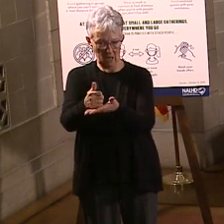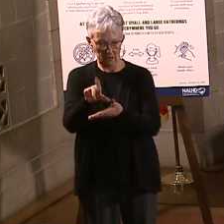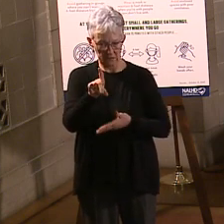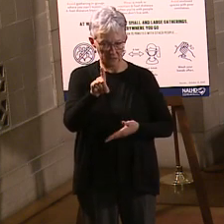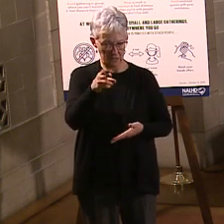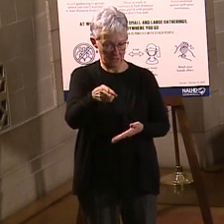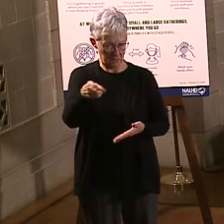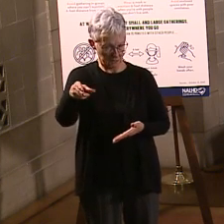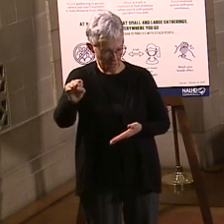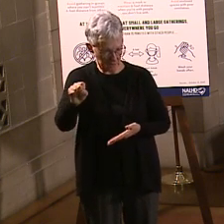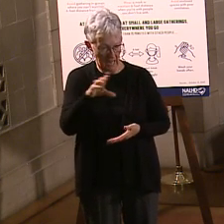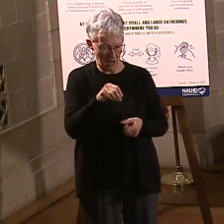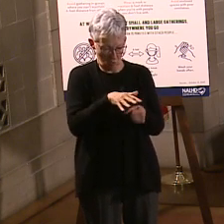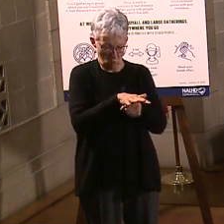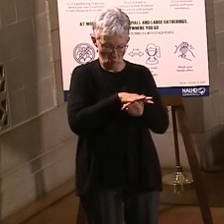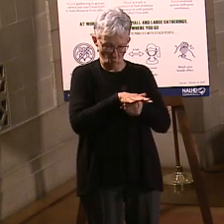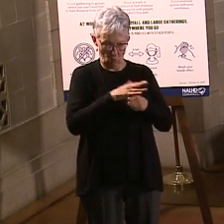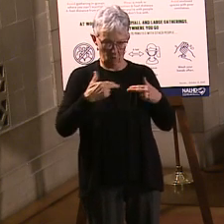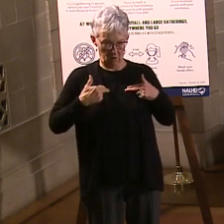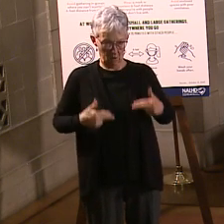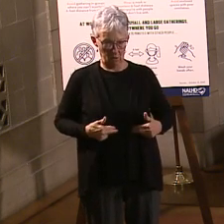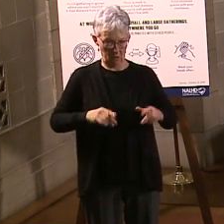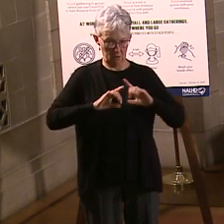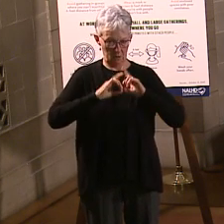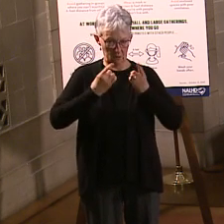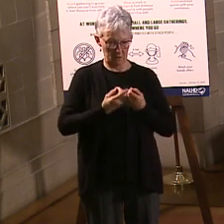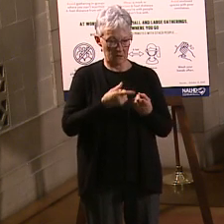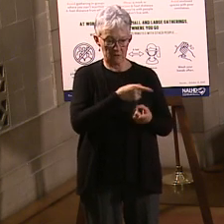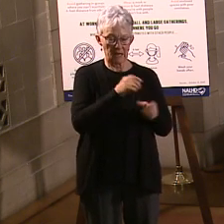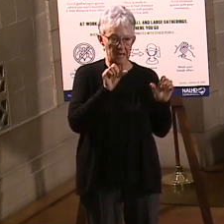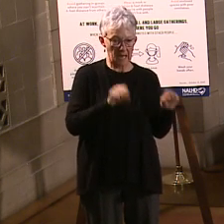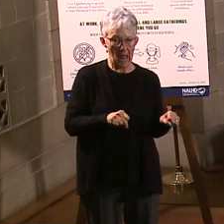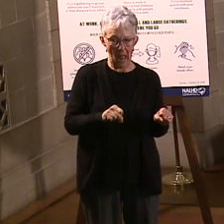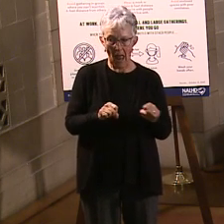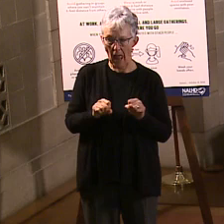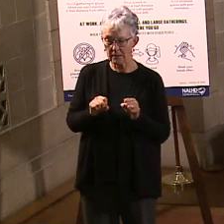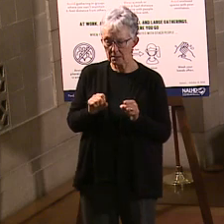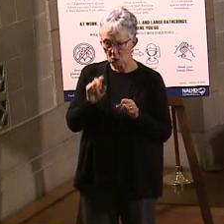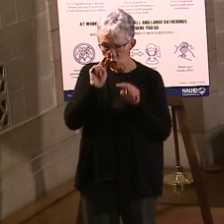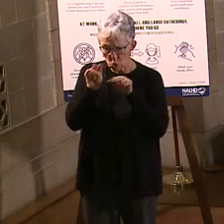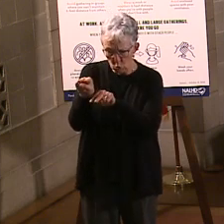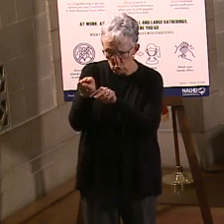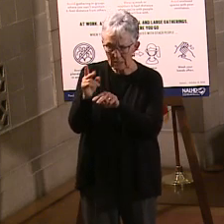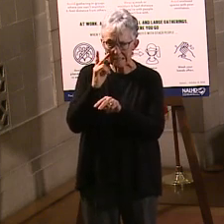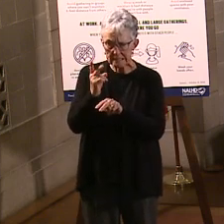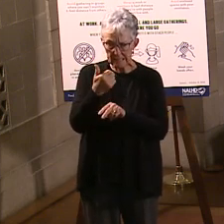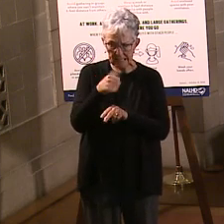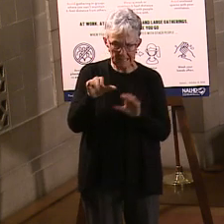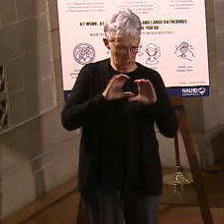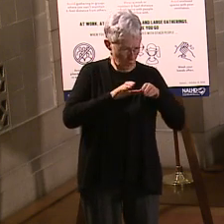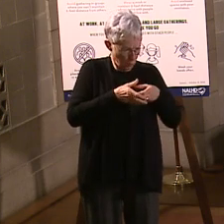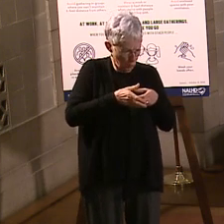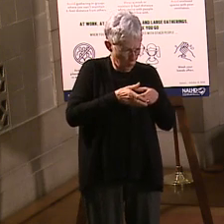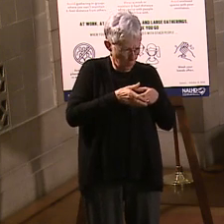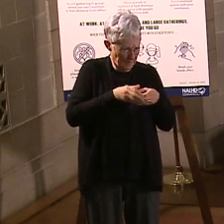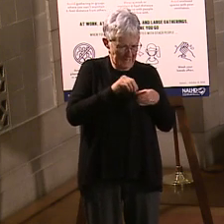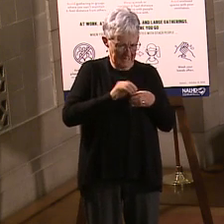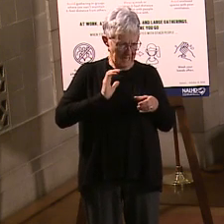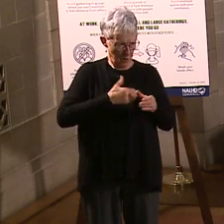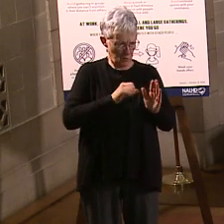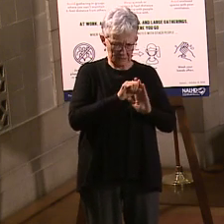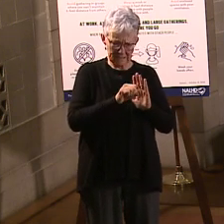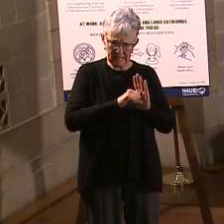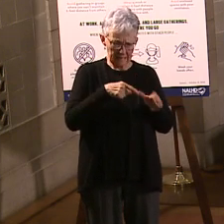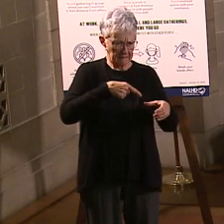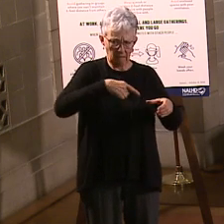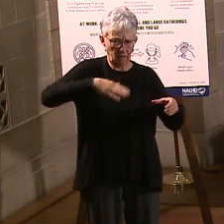local public health department so that they can reach out and monitor and make sure that if there are any populations in the state who maybe aren't getting the